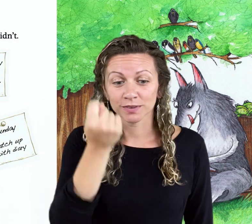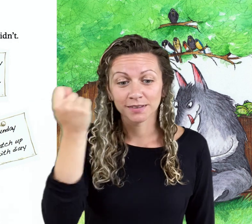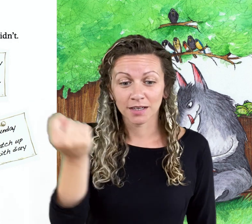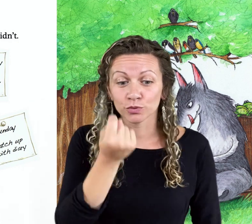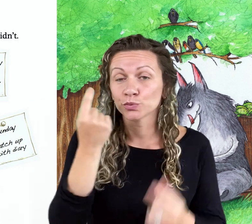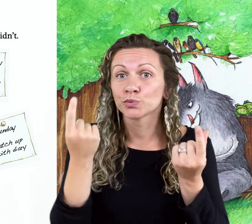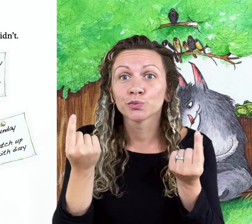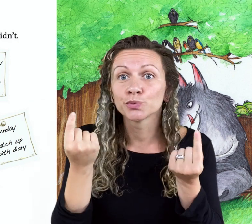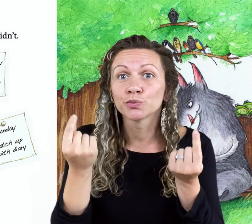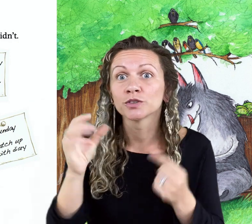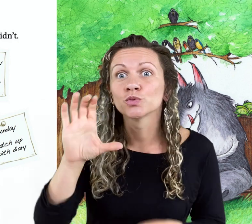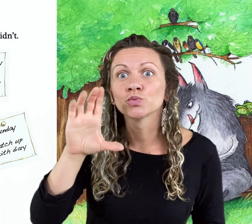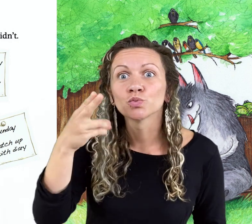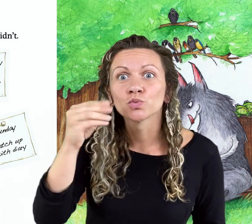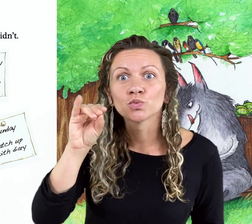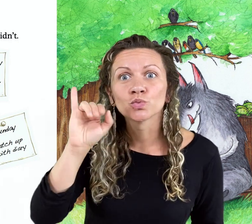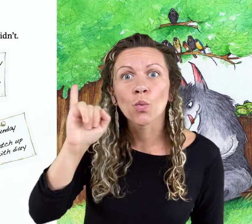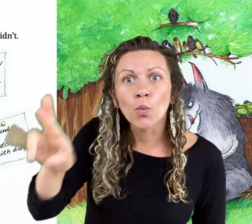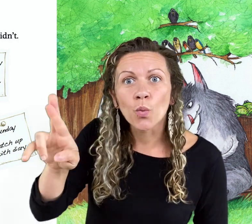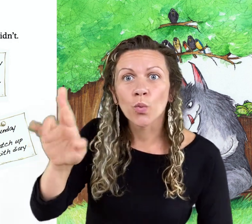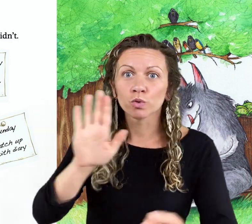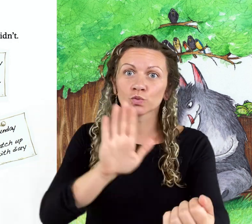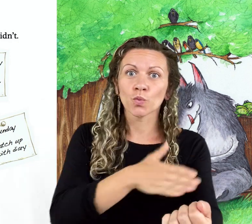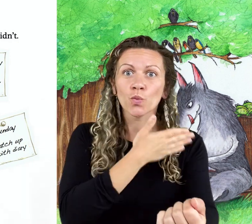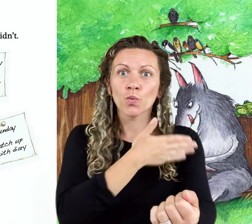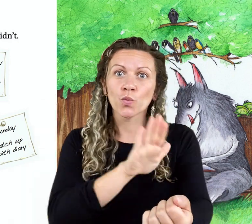Tuesday, choir practice.